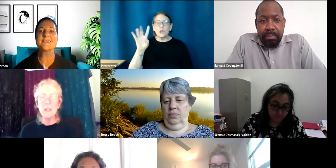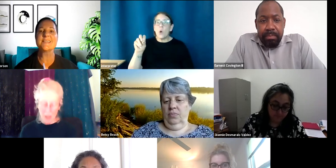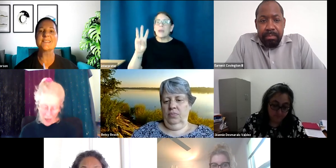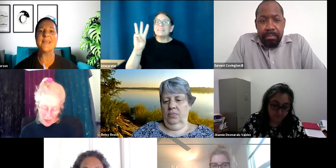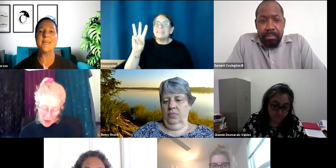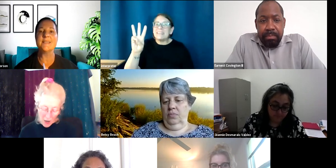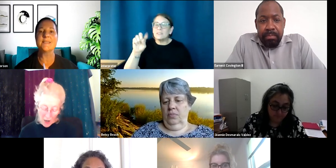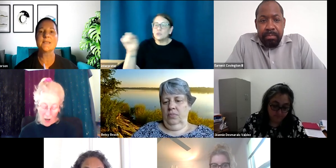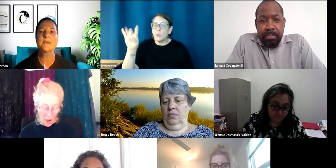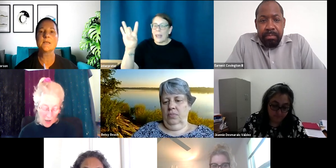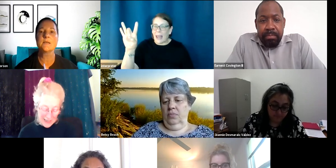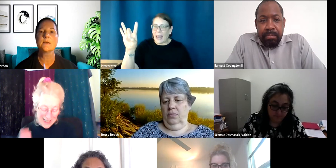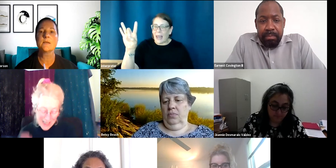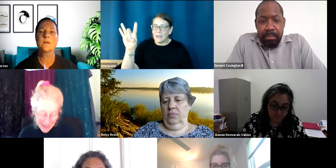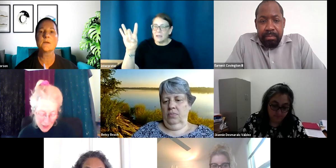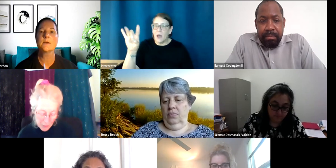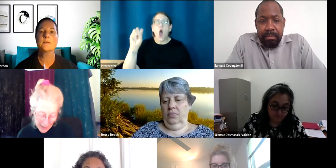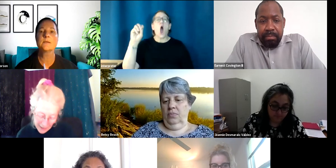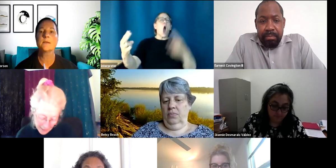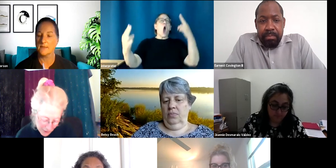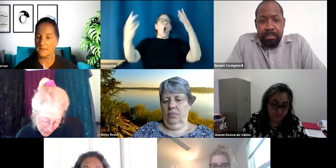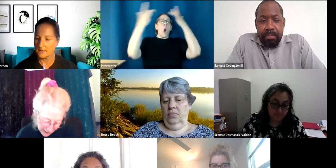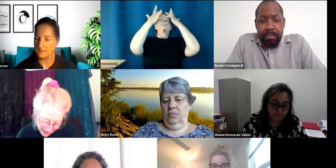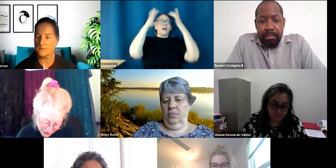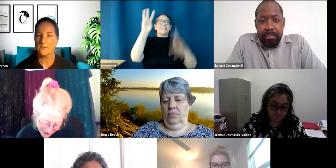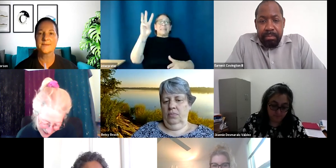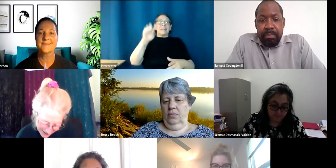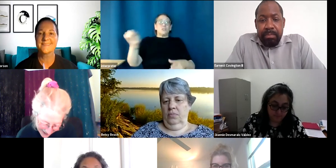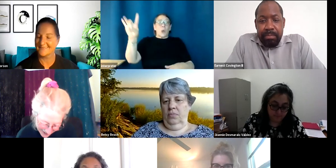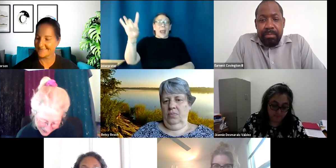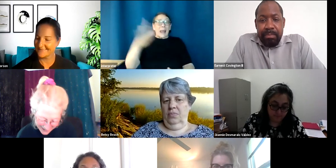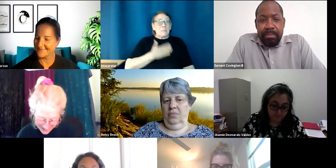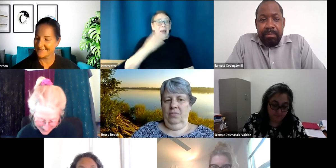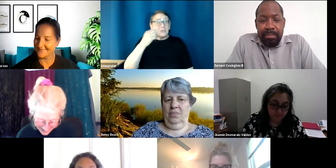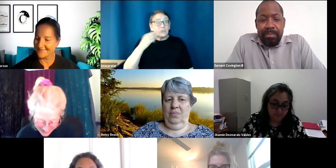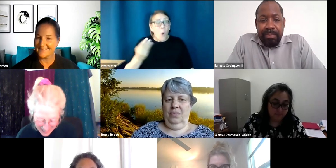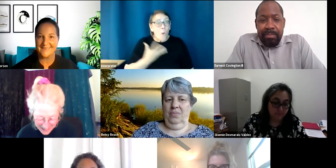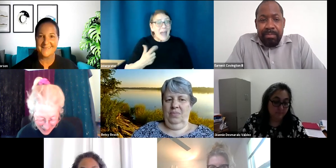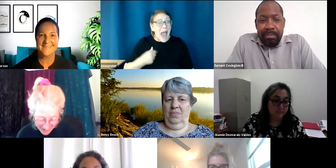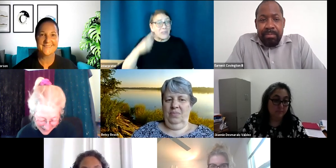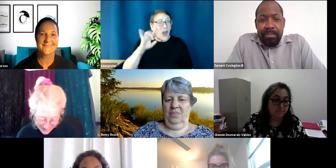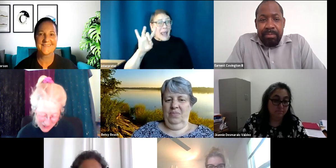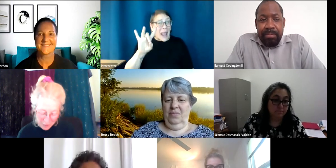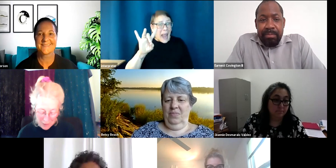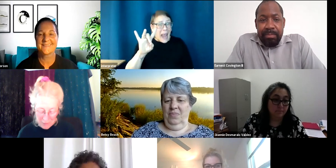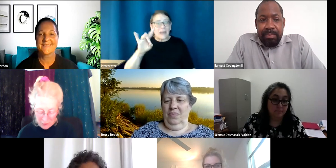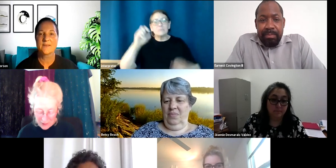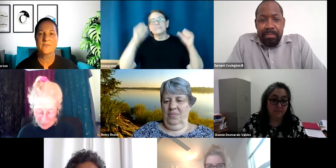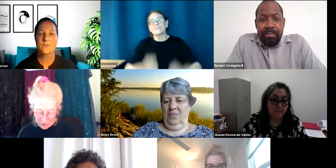It's at six to eight. Six to eight. I'm so glad you said that. Okay. Now I got you. So five 30, if